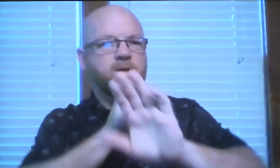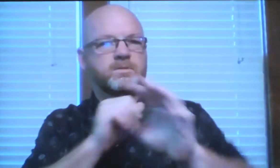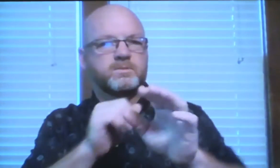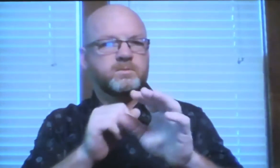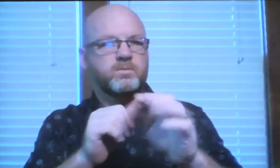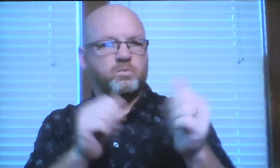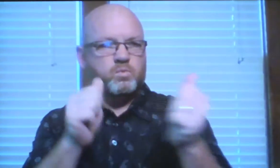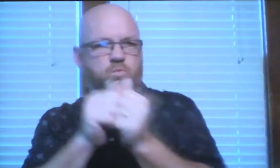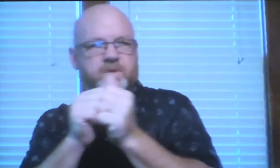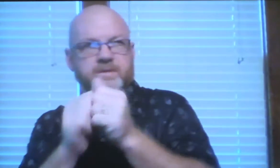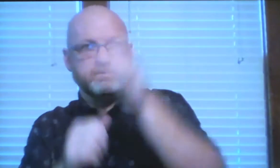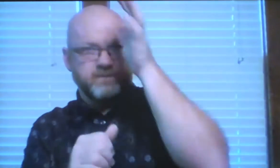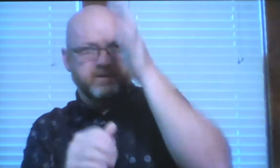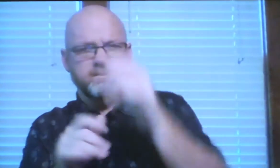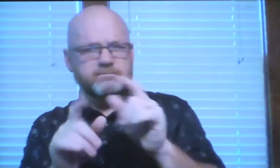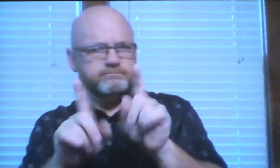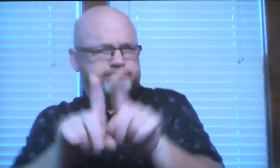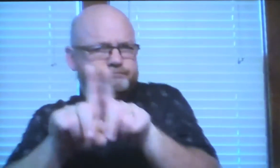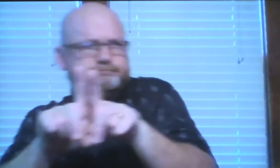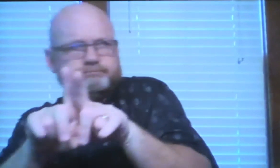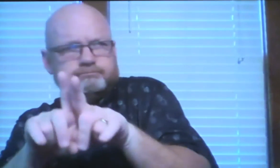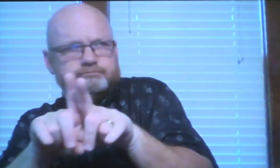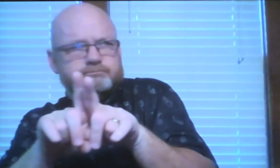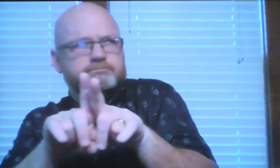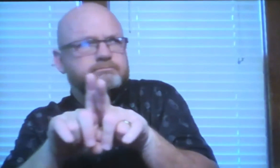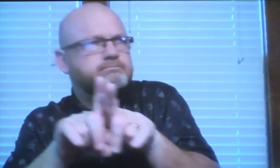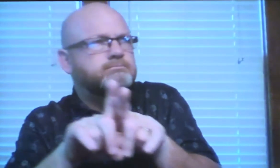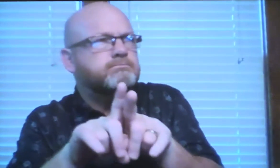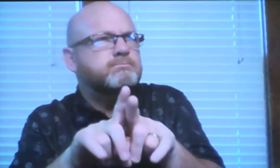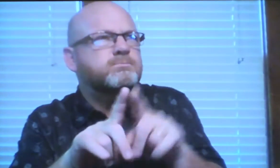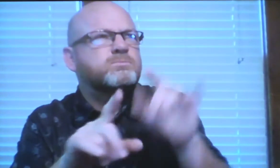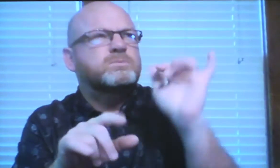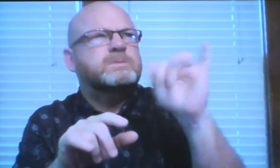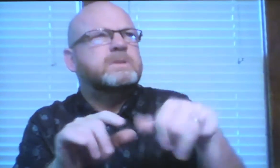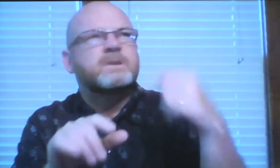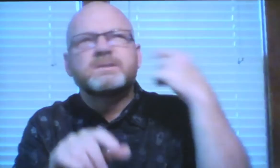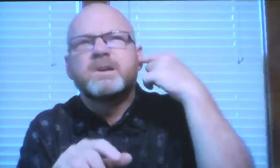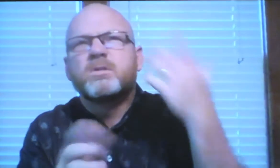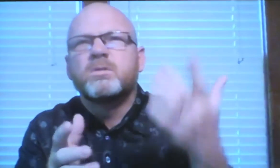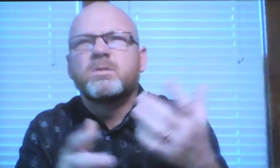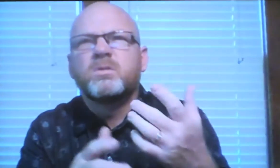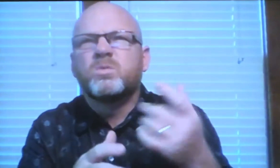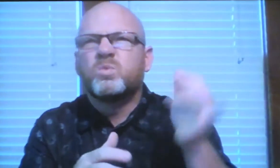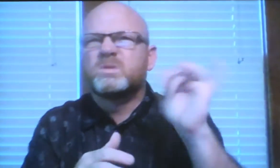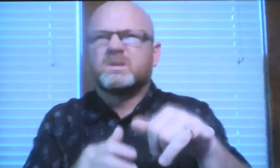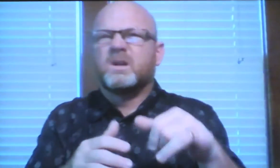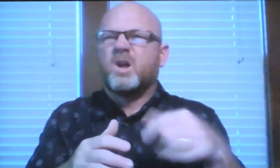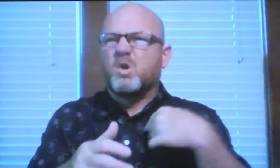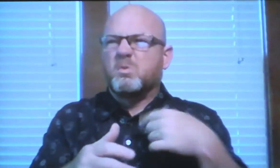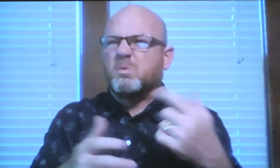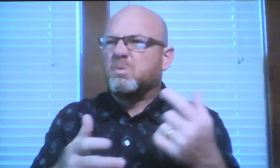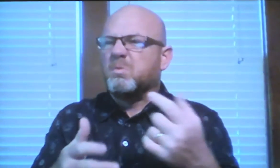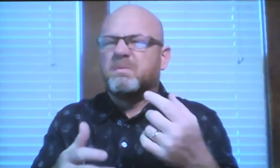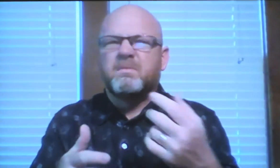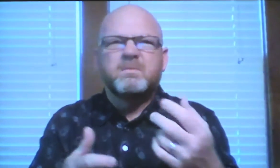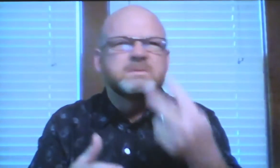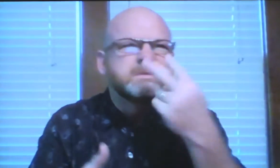Because he's looking for protection from his father. So he stays close. He didn't know what that sound